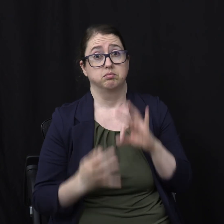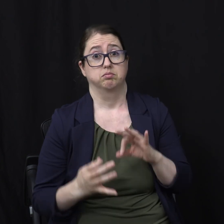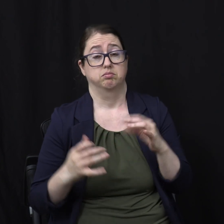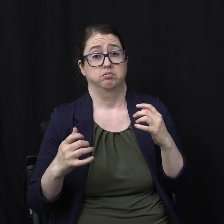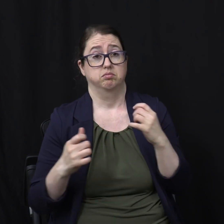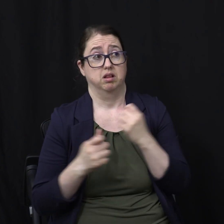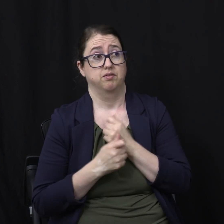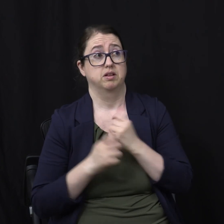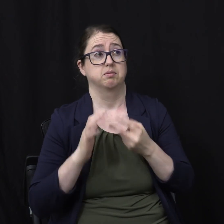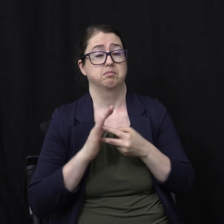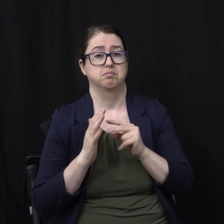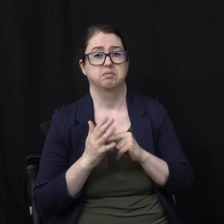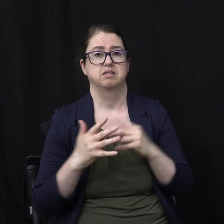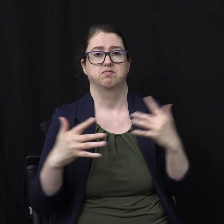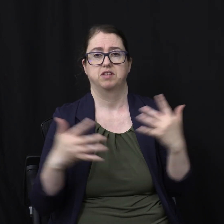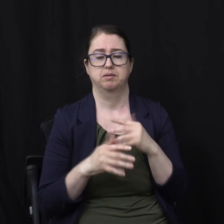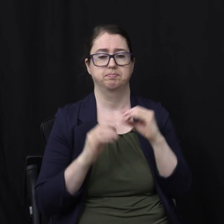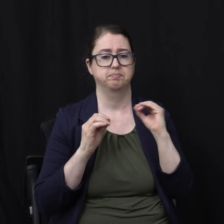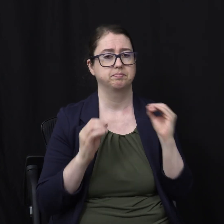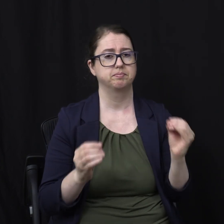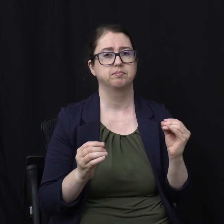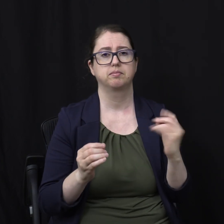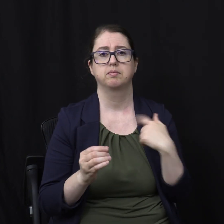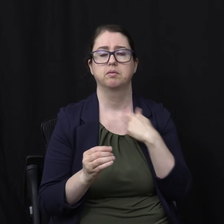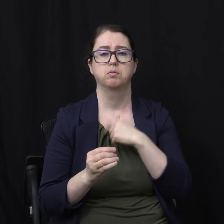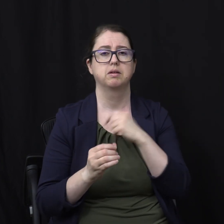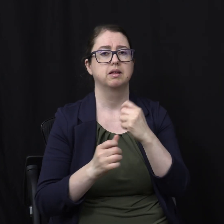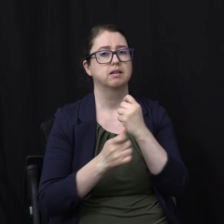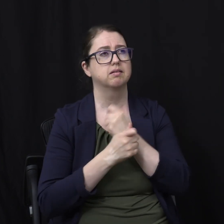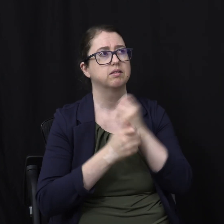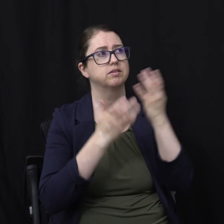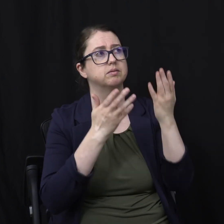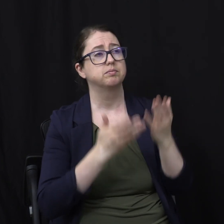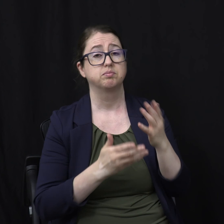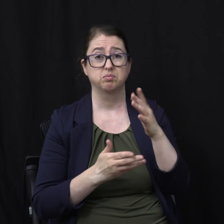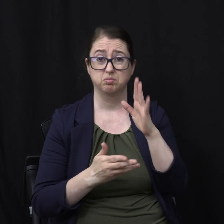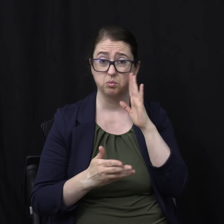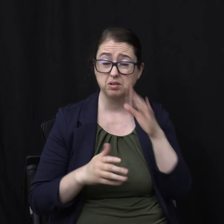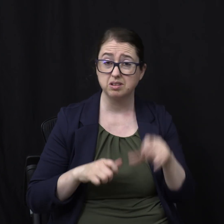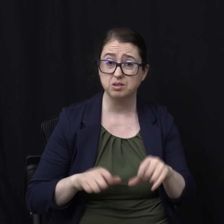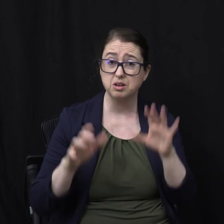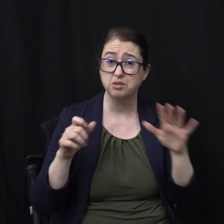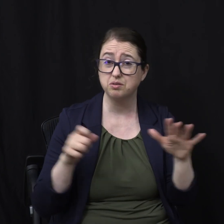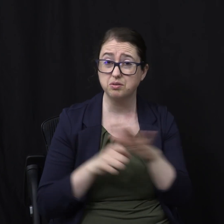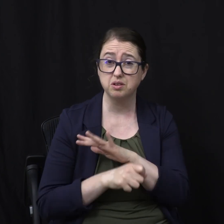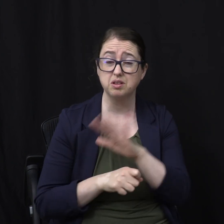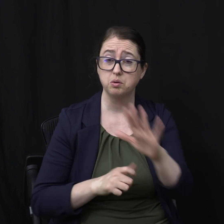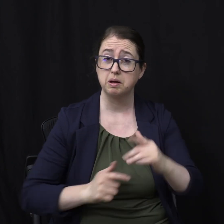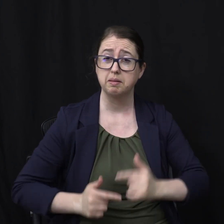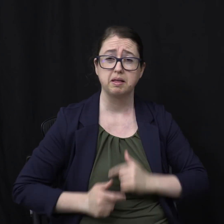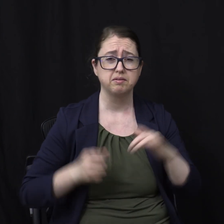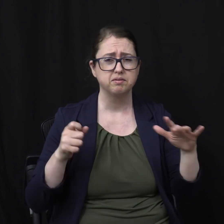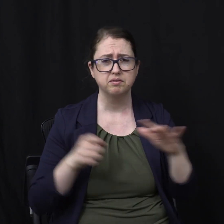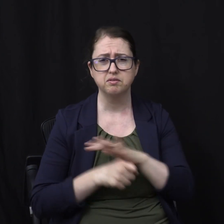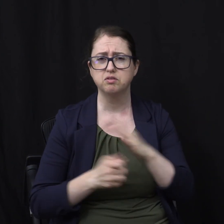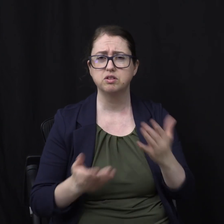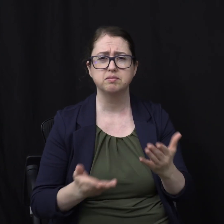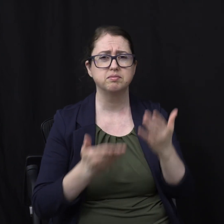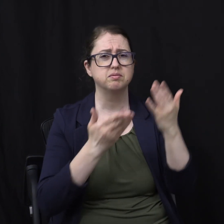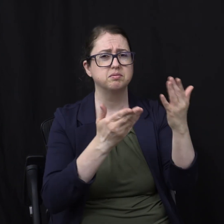us to love him With all our heart Soul, mind and strength That is the greatest command Will you surrender Fully to him Give your life Fully to him Tonight In this